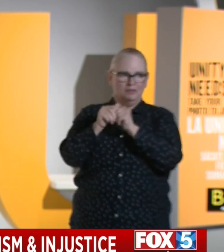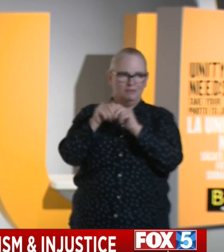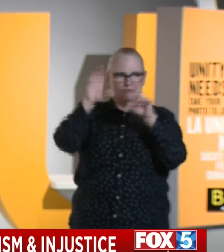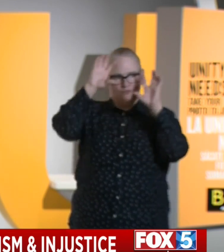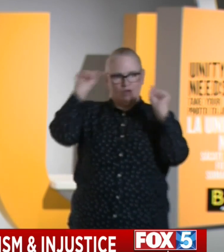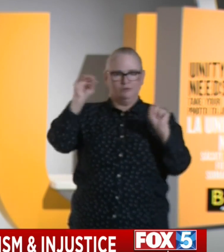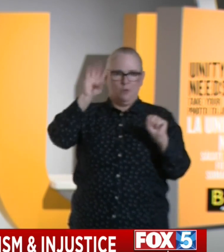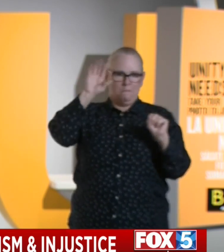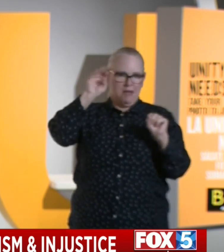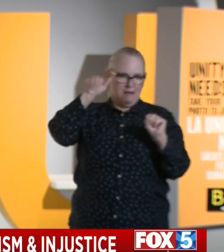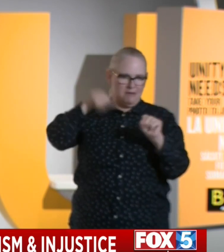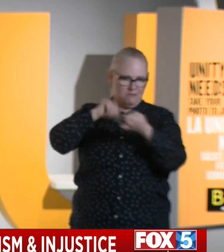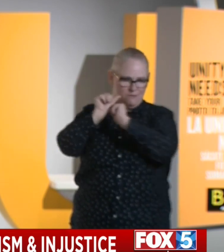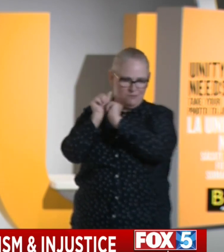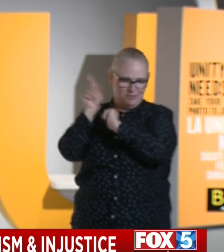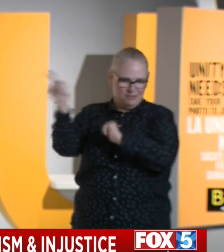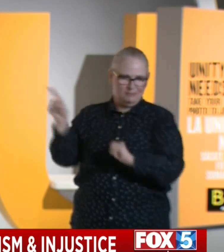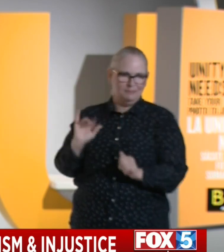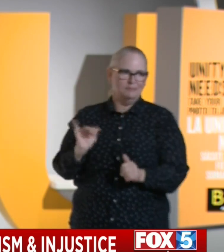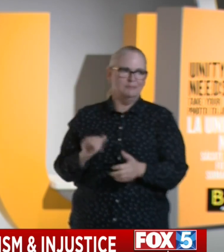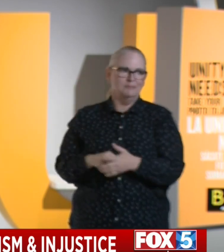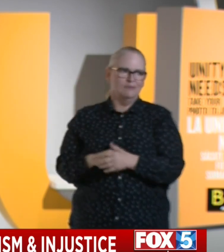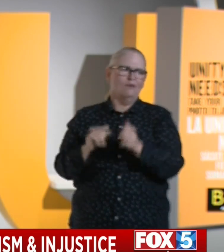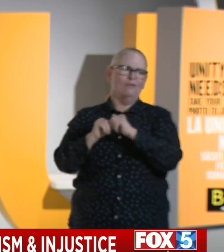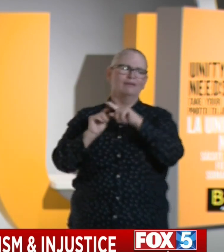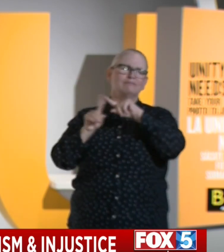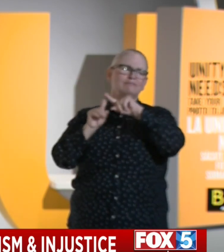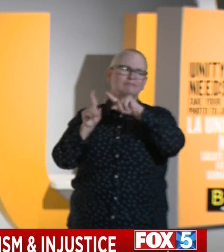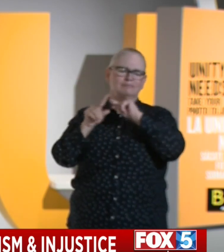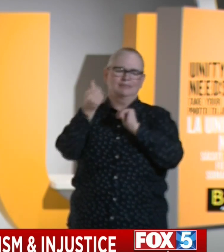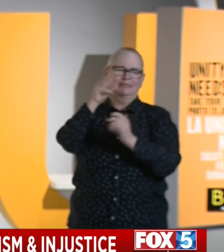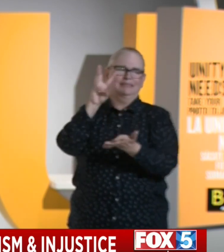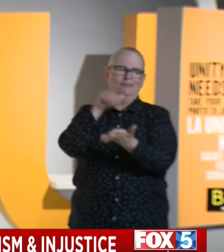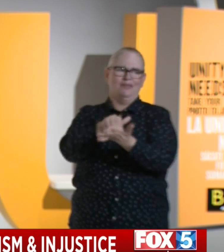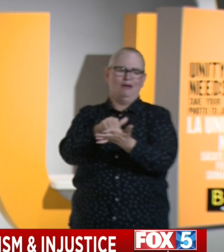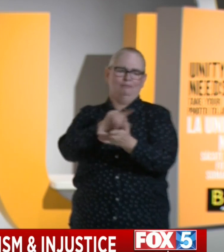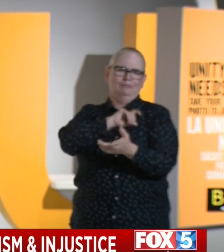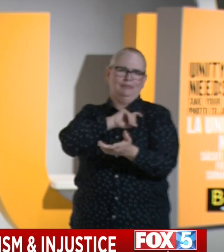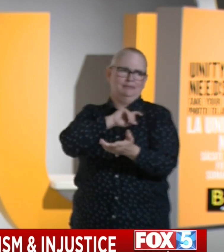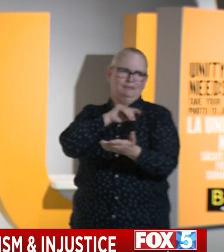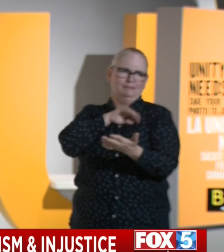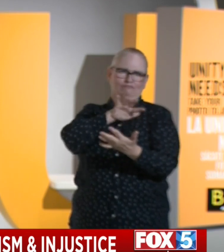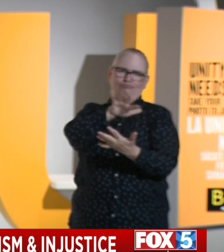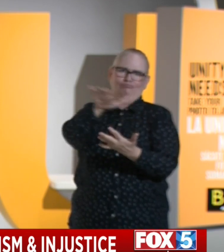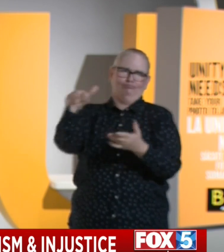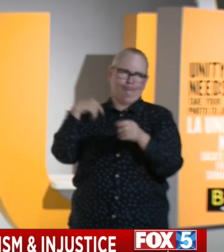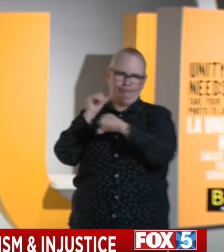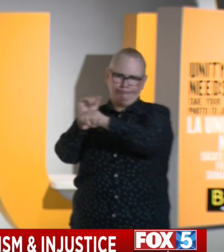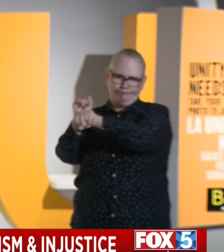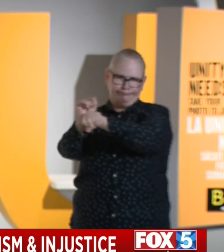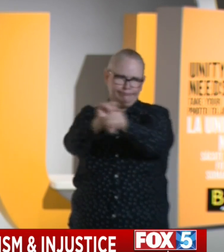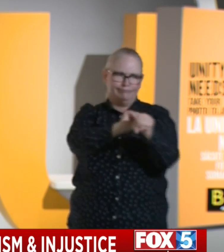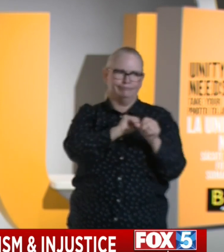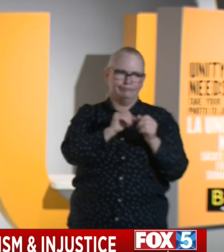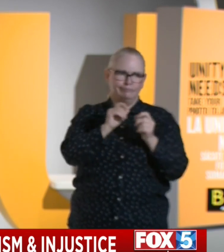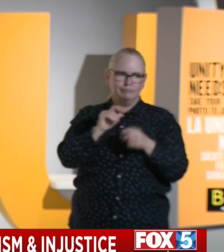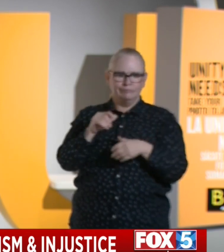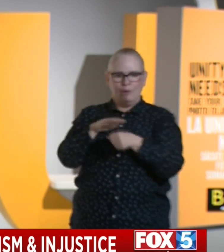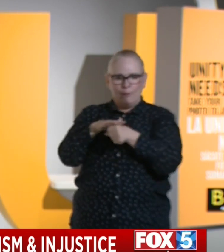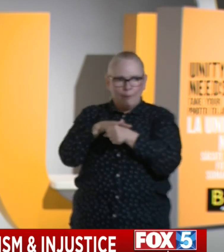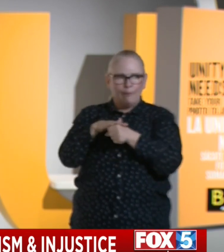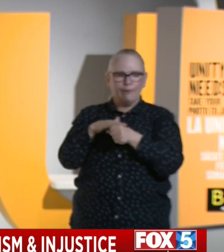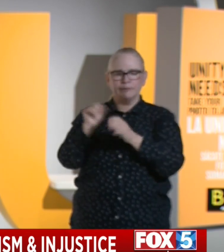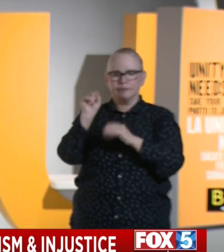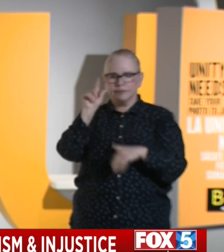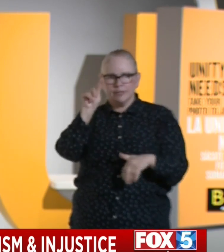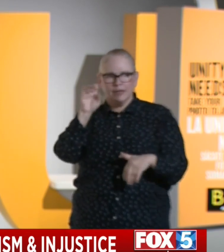to work with the thousands of police departments. over 16,000 police departments in the United States, local, state, county, and tribal. And as the